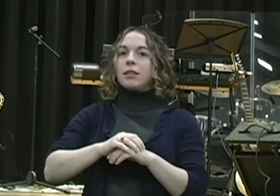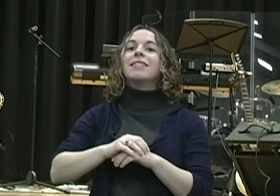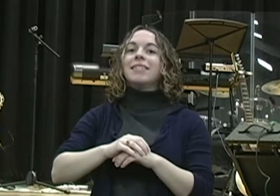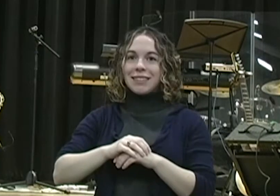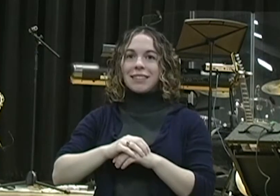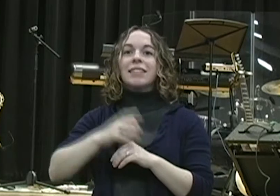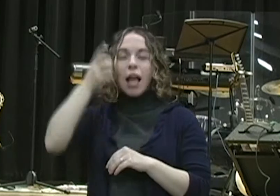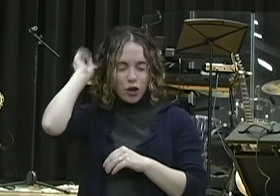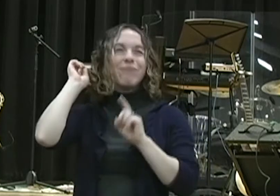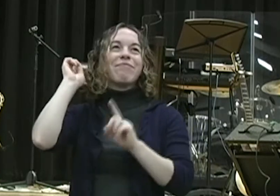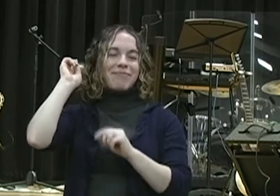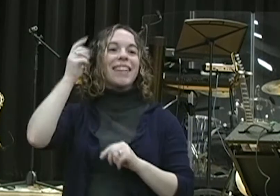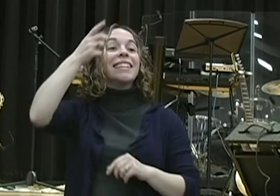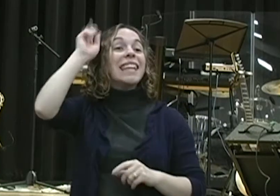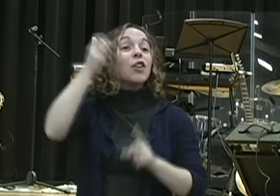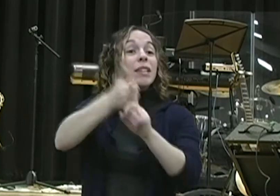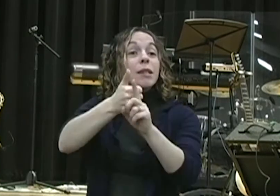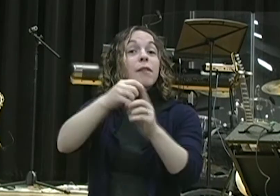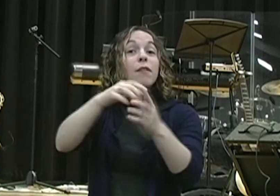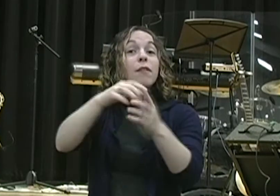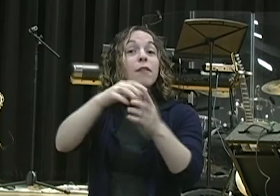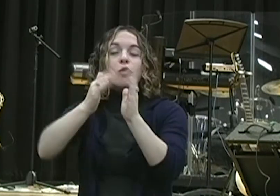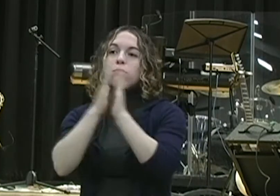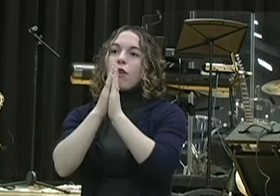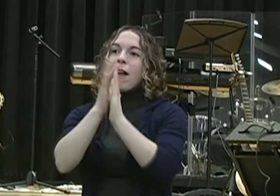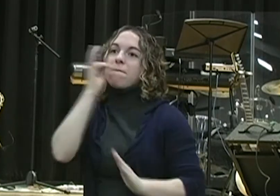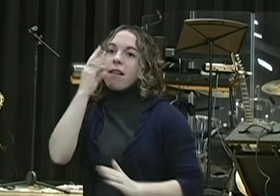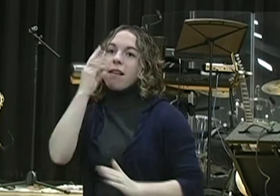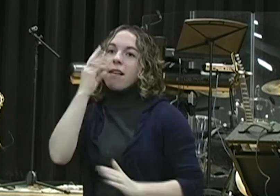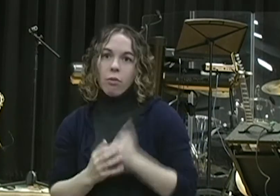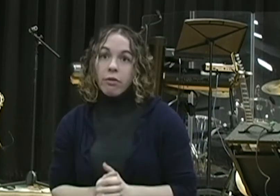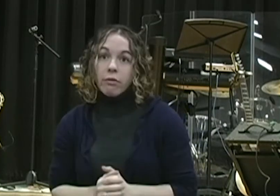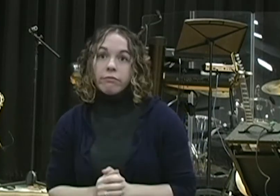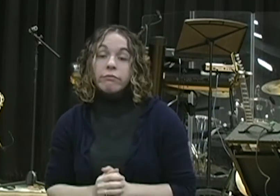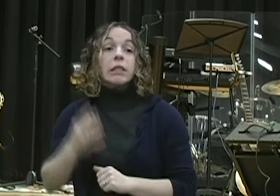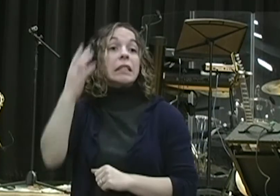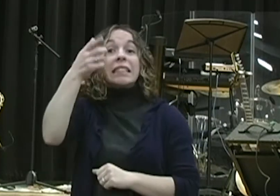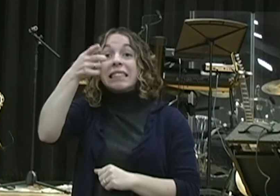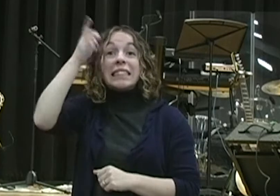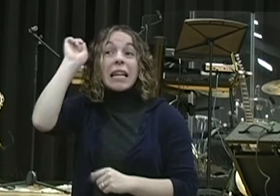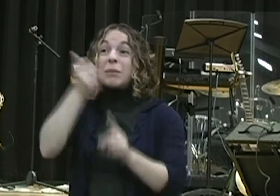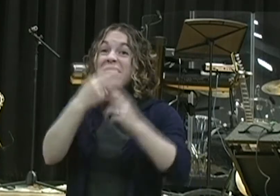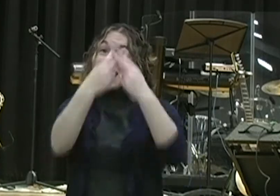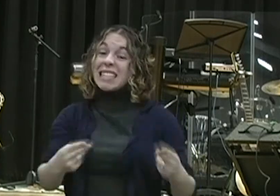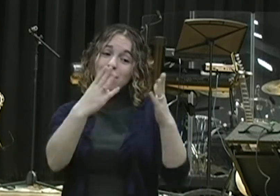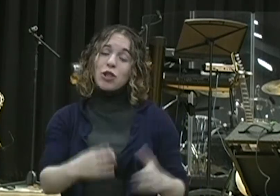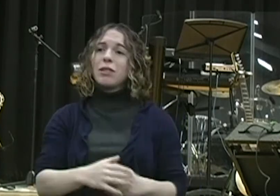through prayer and fasting. Daniel was not an innocent bystander in his life. How many people have ever felt like you're a victim